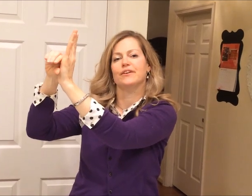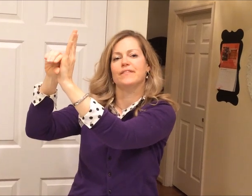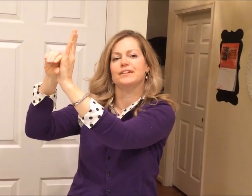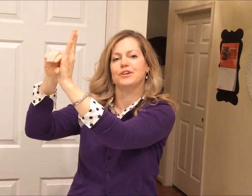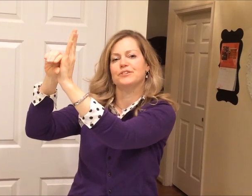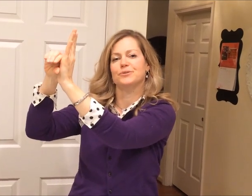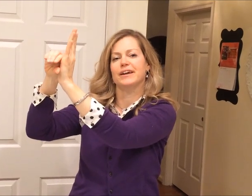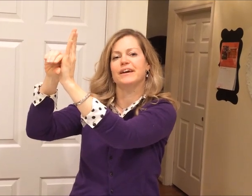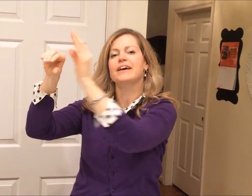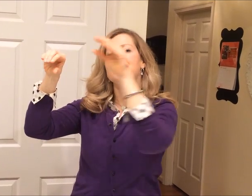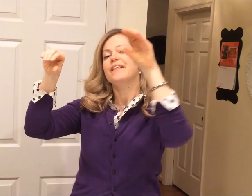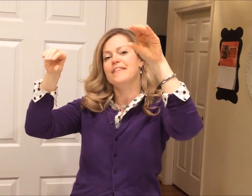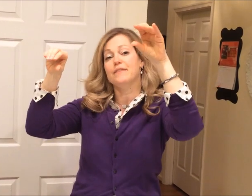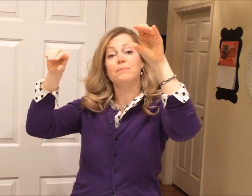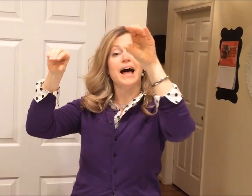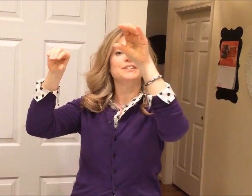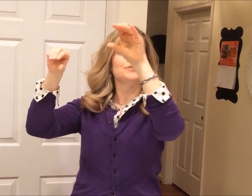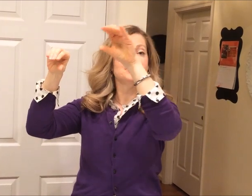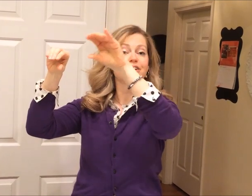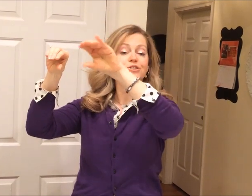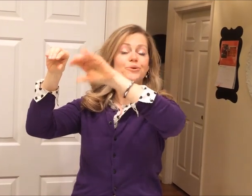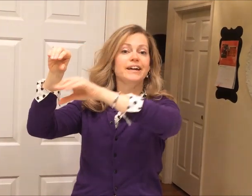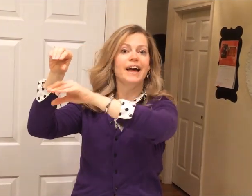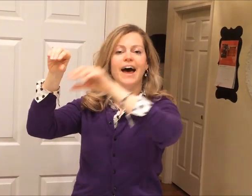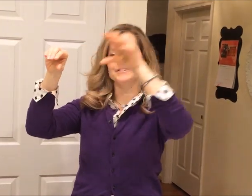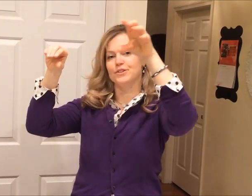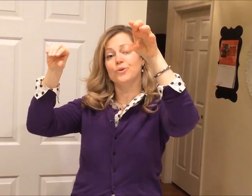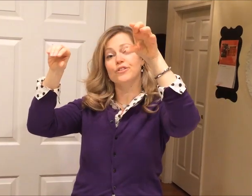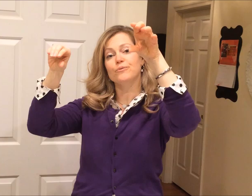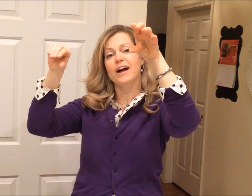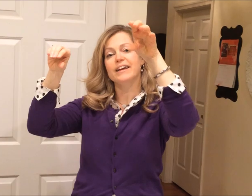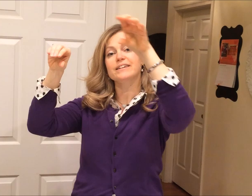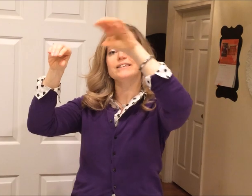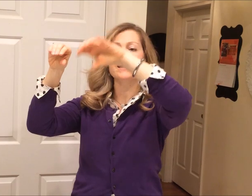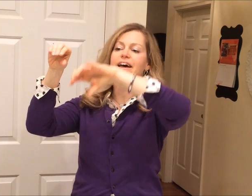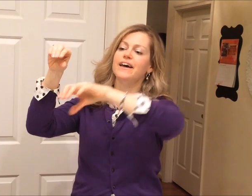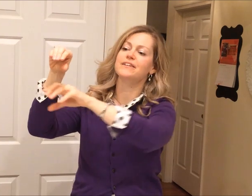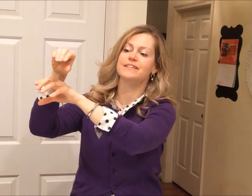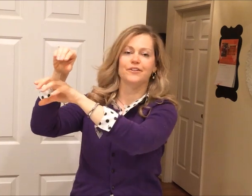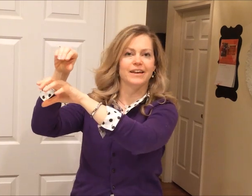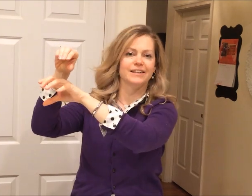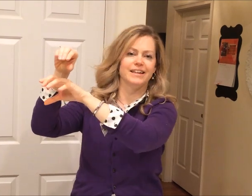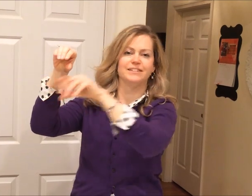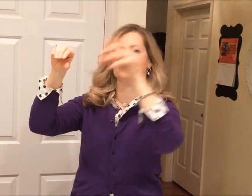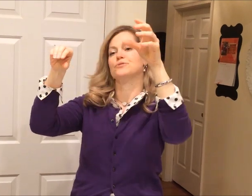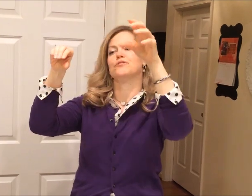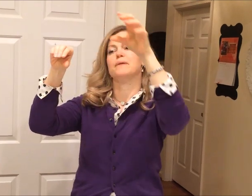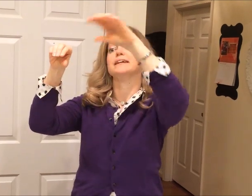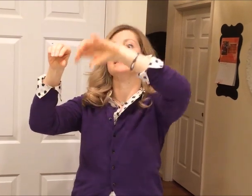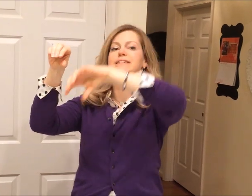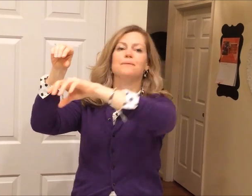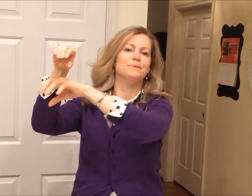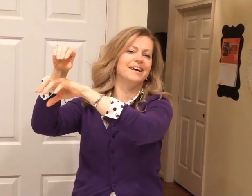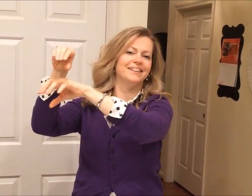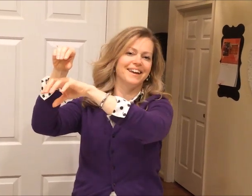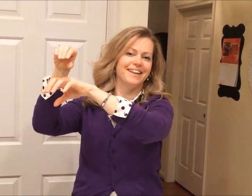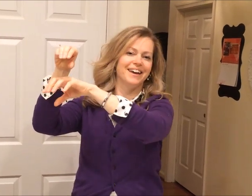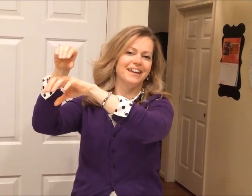there in that territory. Then the Plateau Territory has the Northern Rockies and the Southern Cascades. We sort of make a dip down like that.